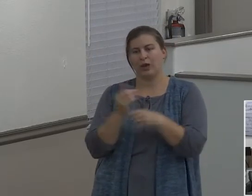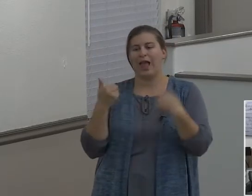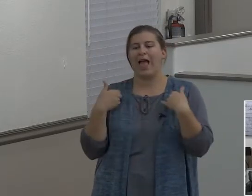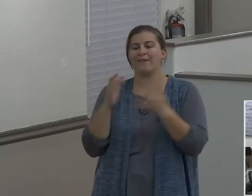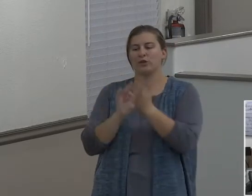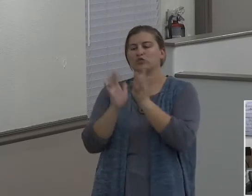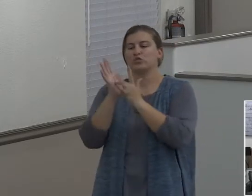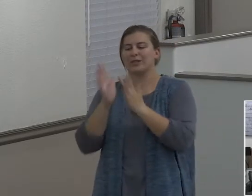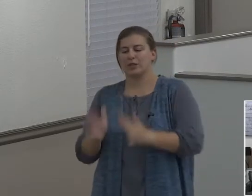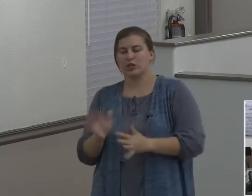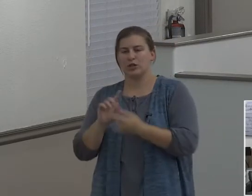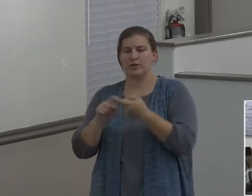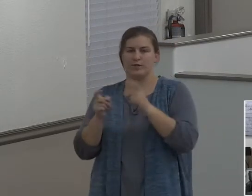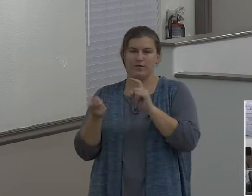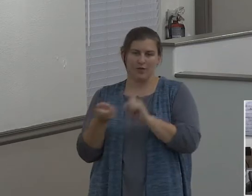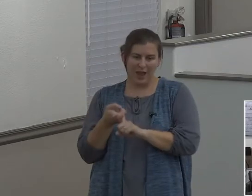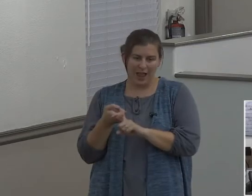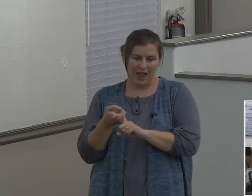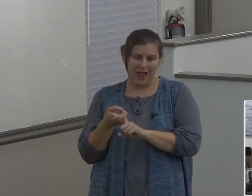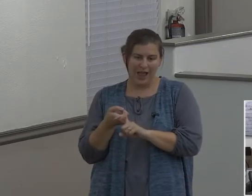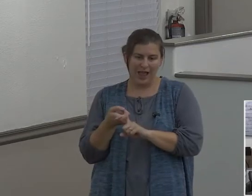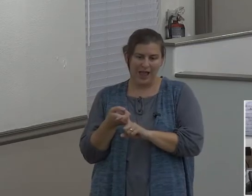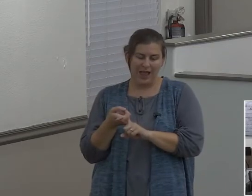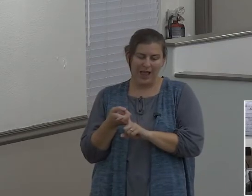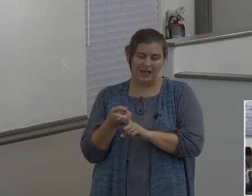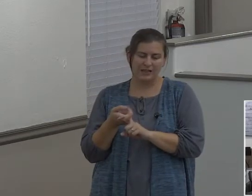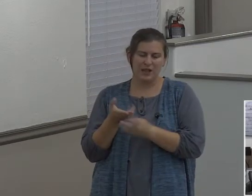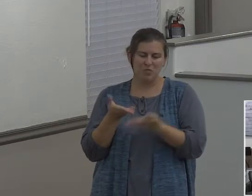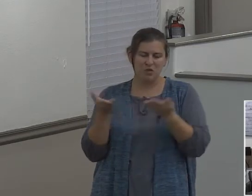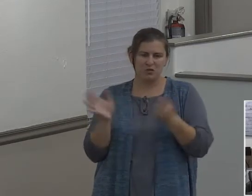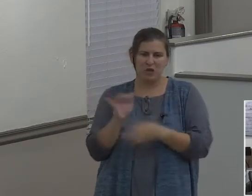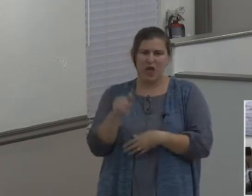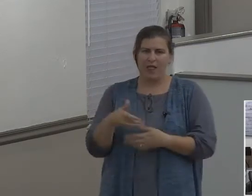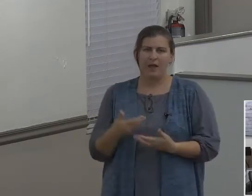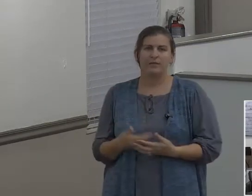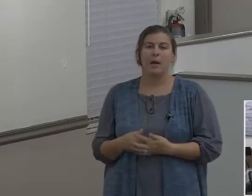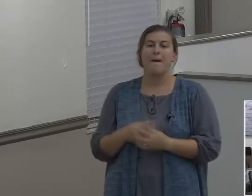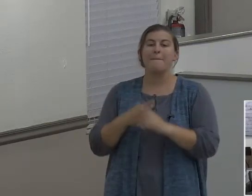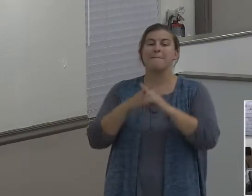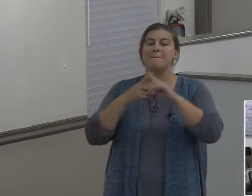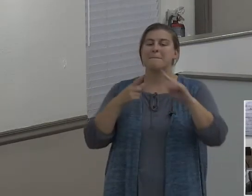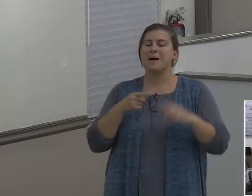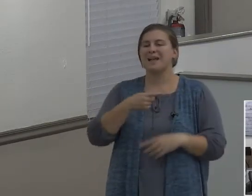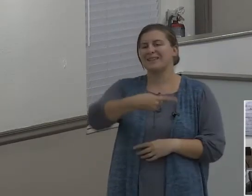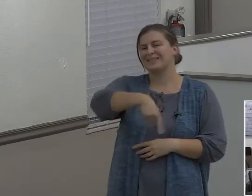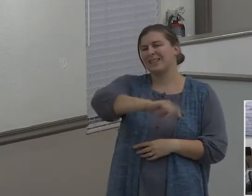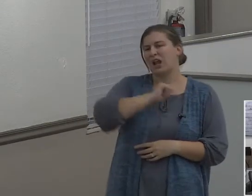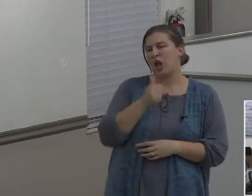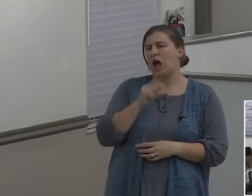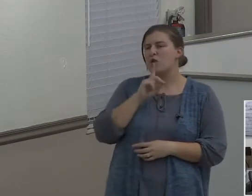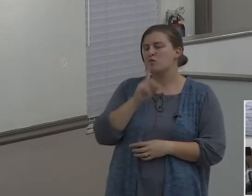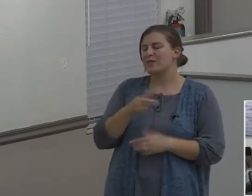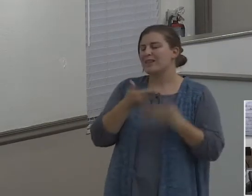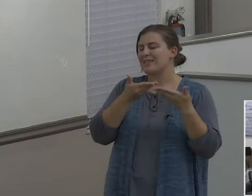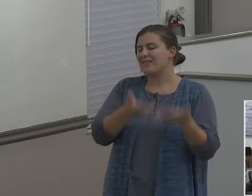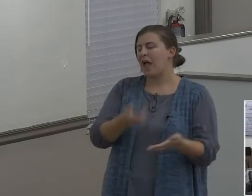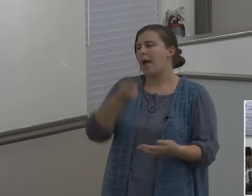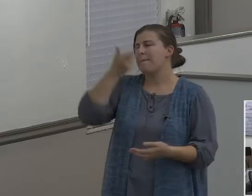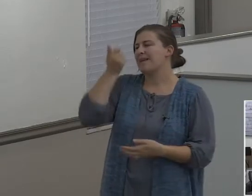Christians, and so forth. They aren't truly there because they're surrendered to the Lord,